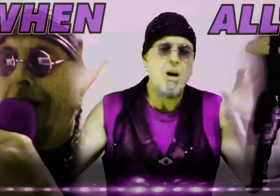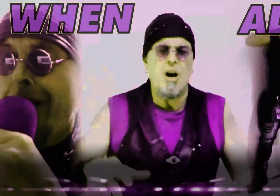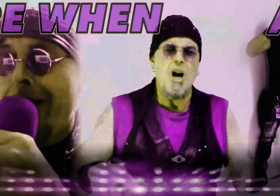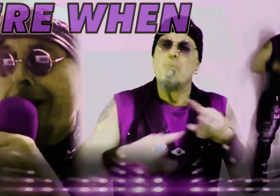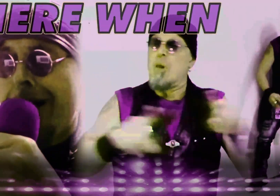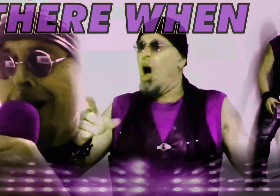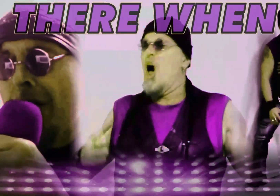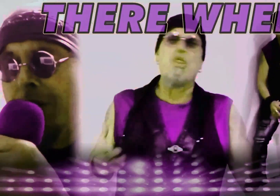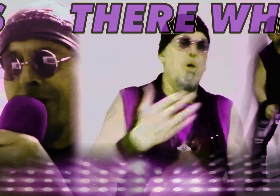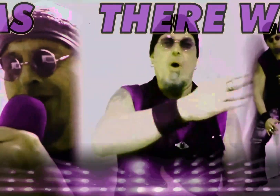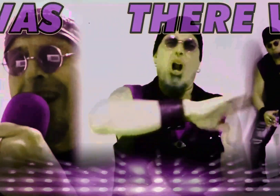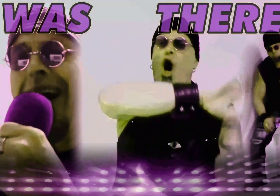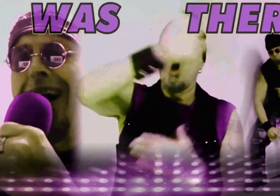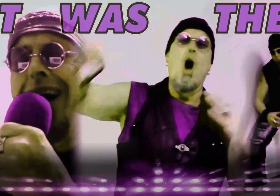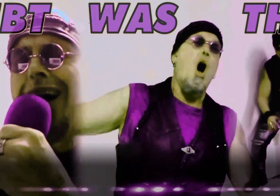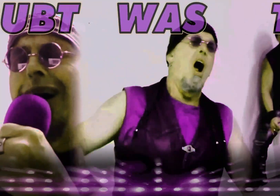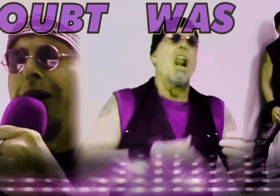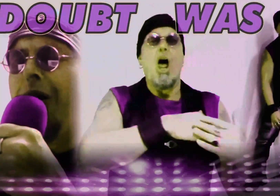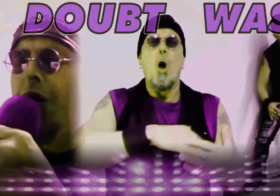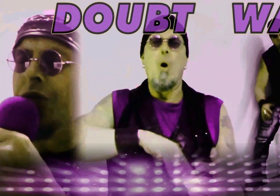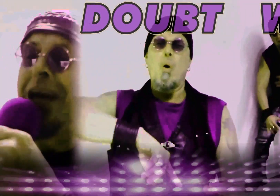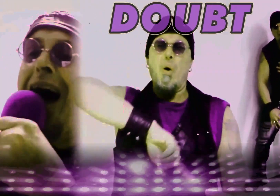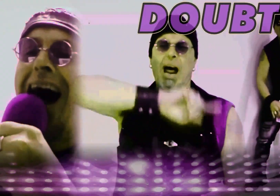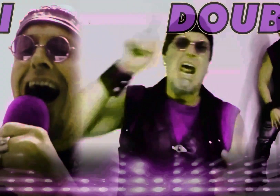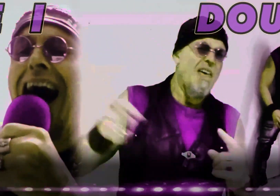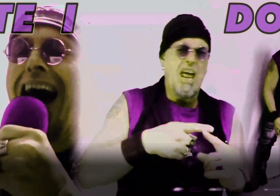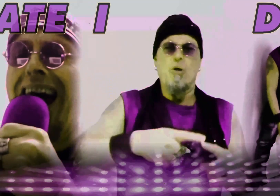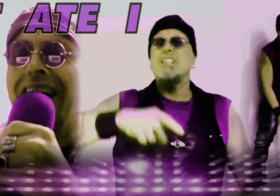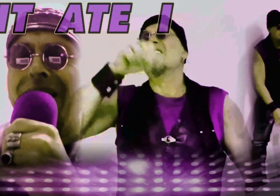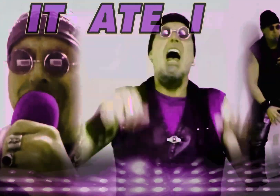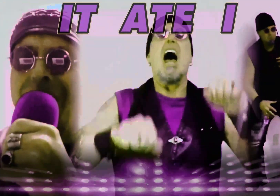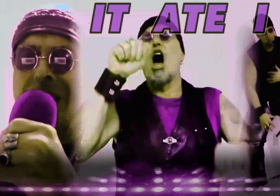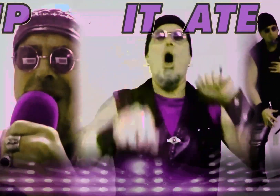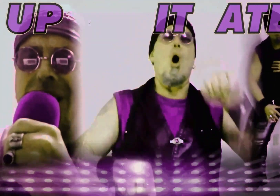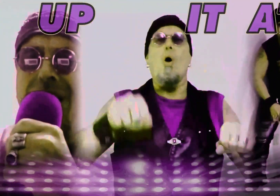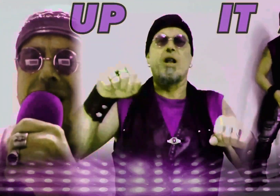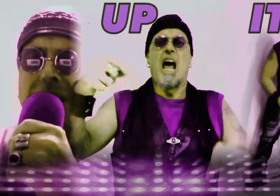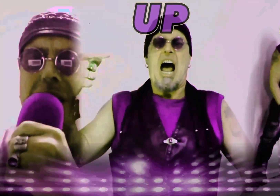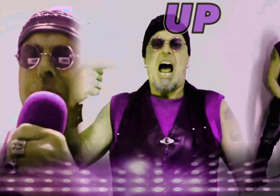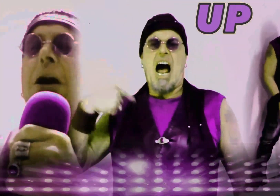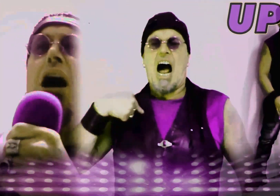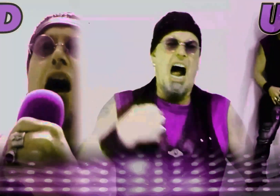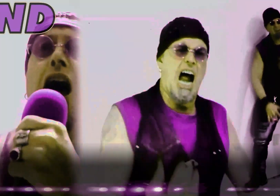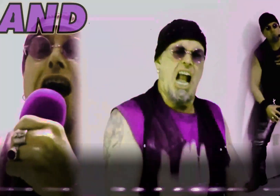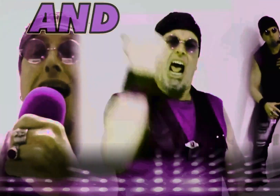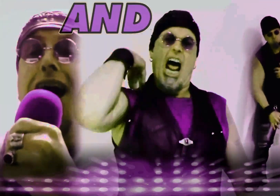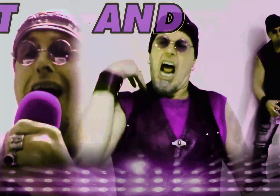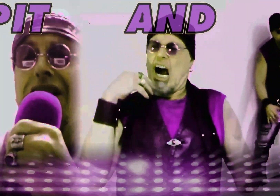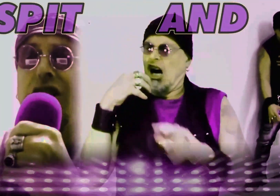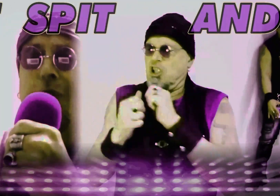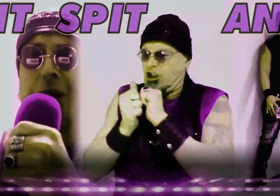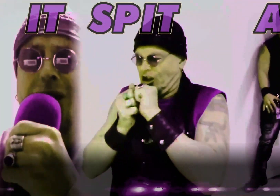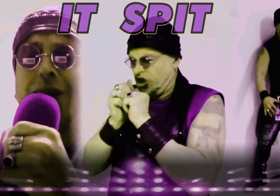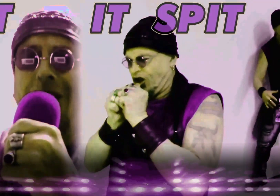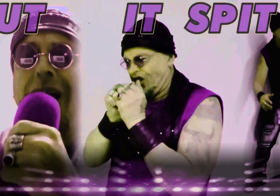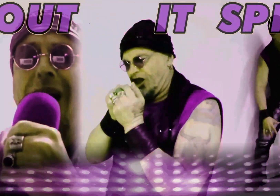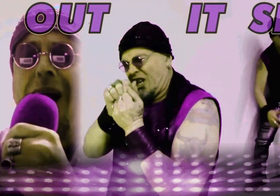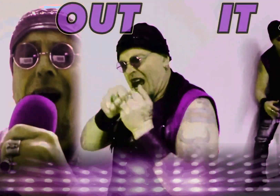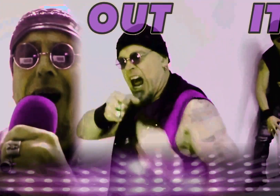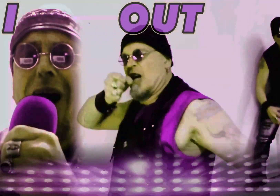when there was doubt I ate it up and spit it out